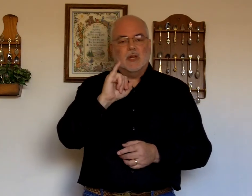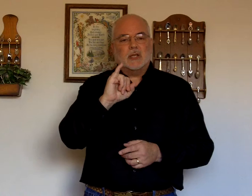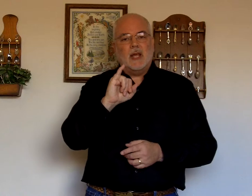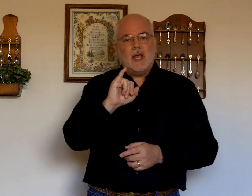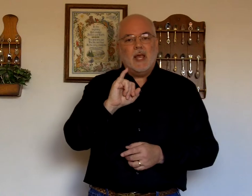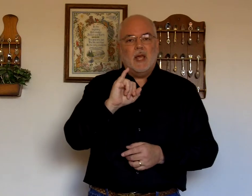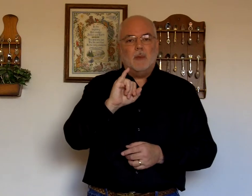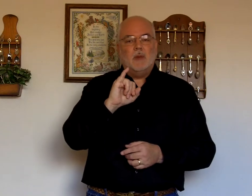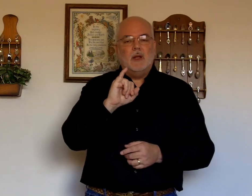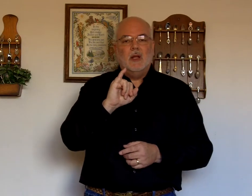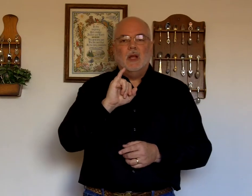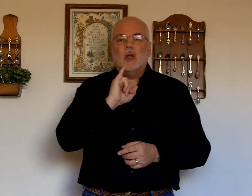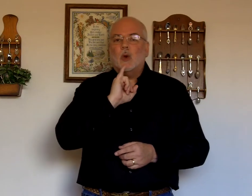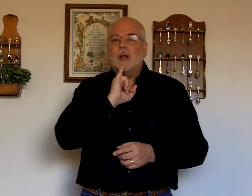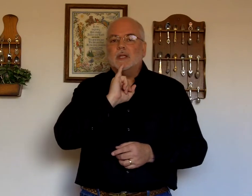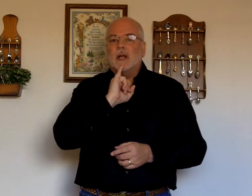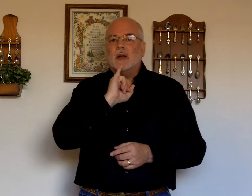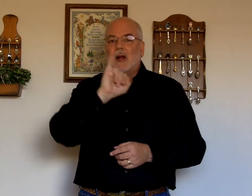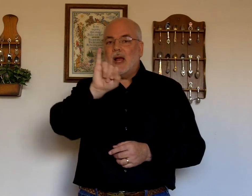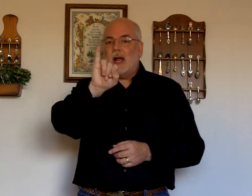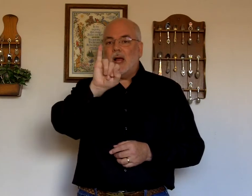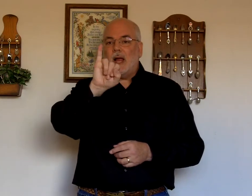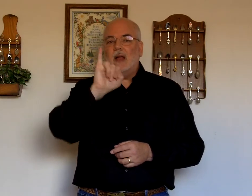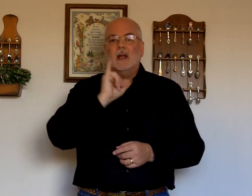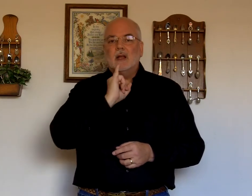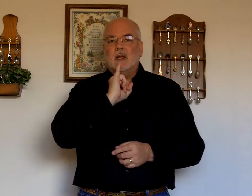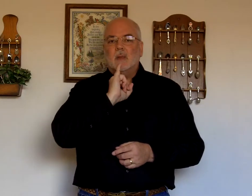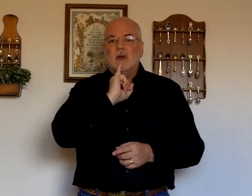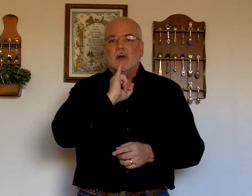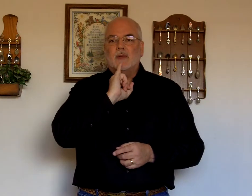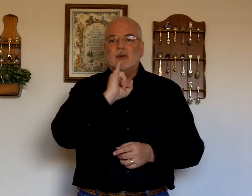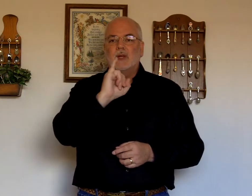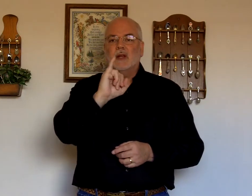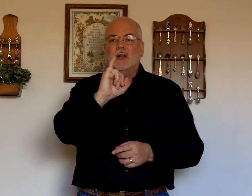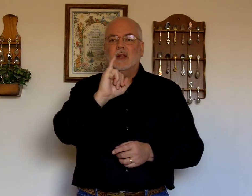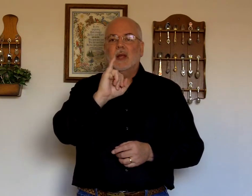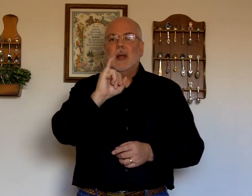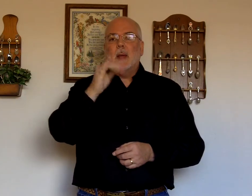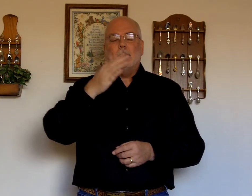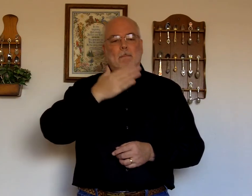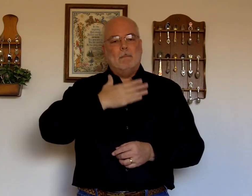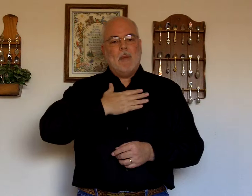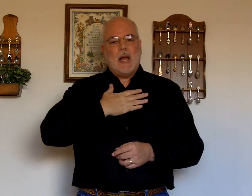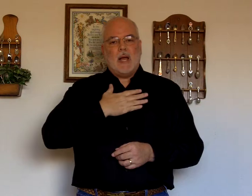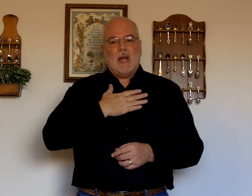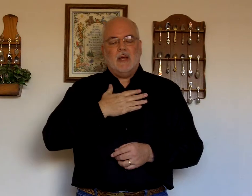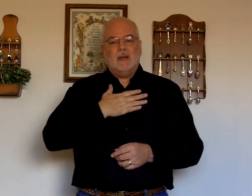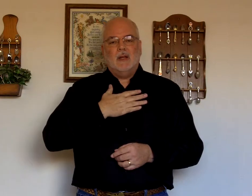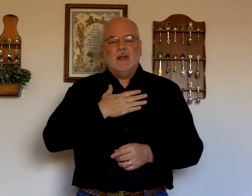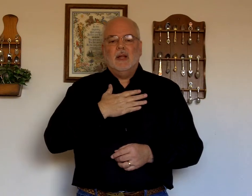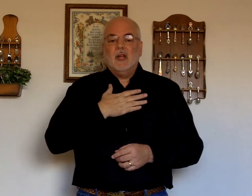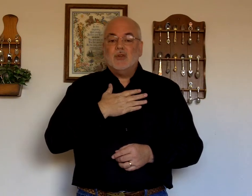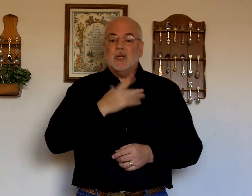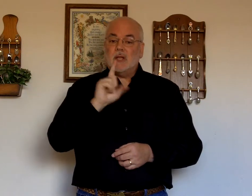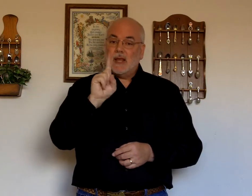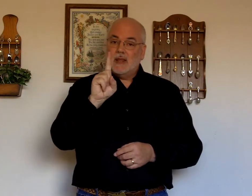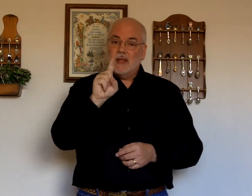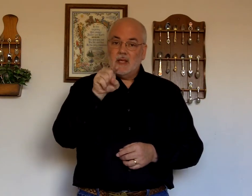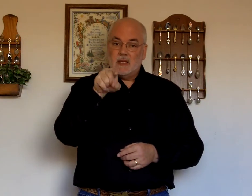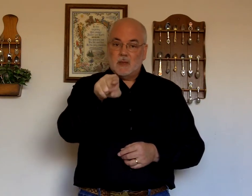Just like M. Only it's the letter I. Coming off the chin. My. My. Just like this is